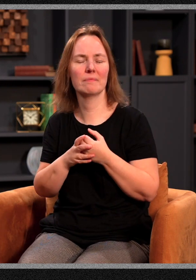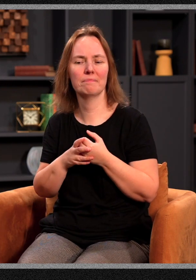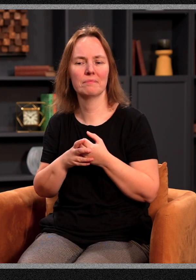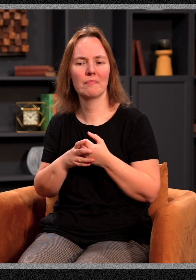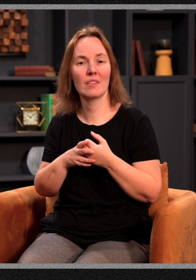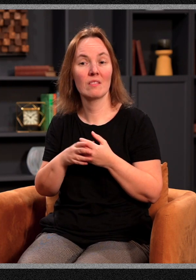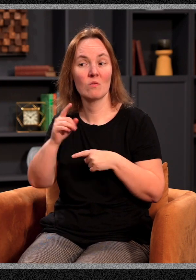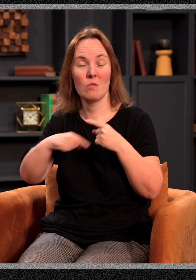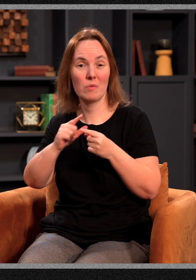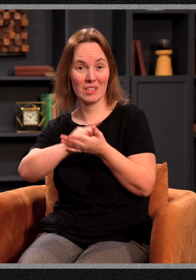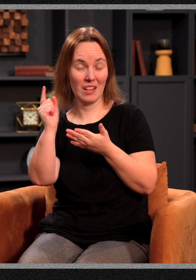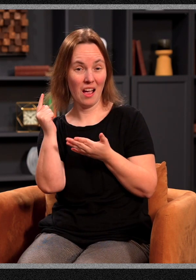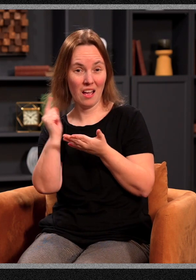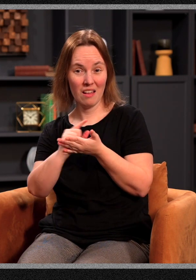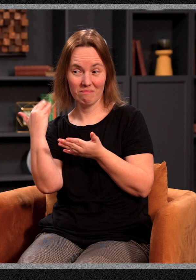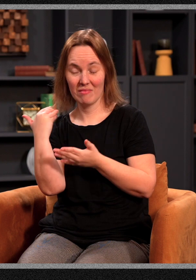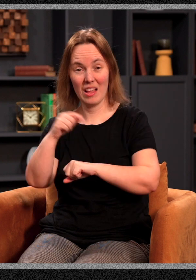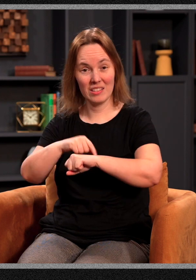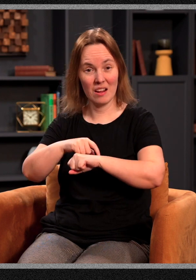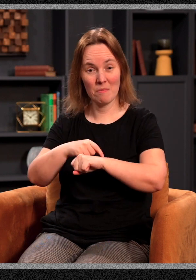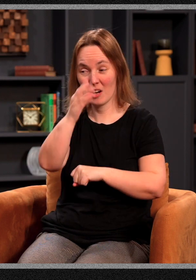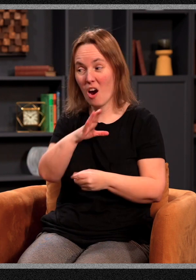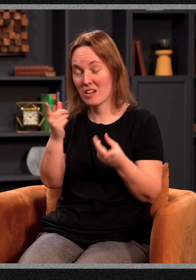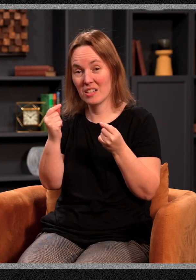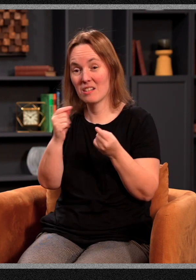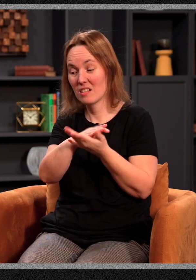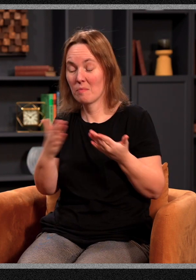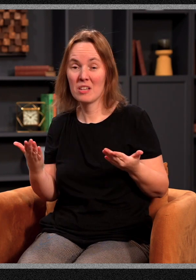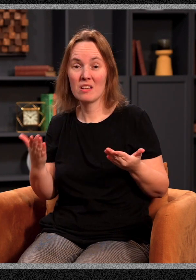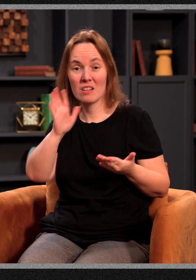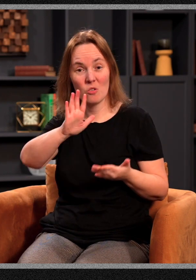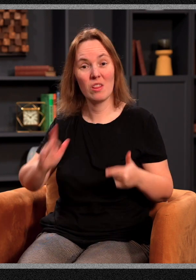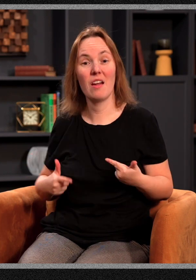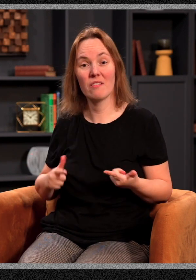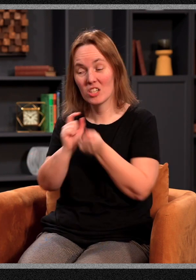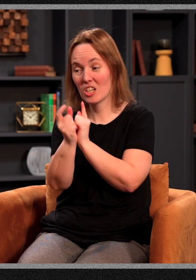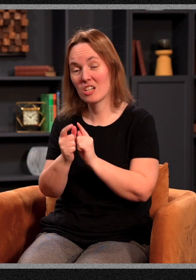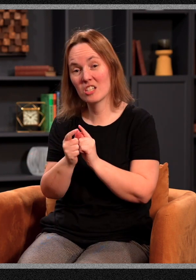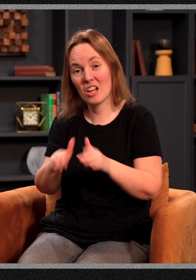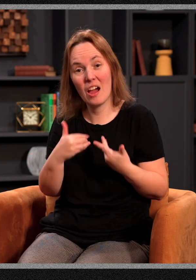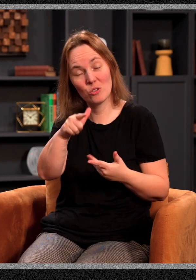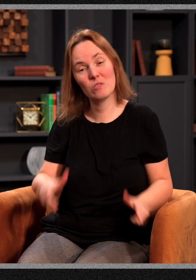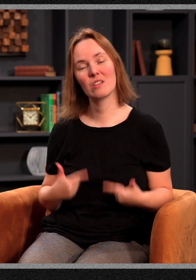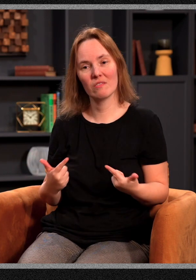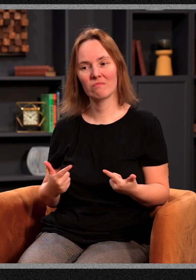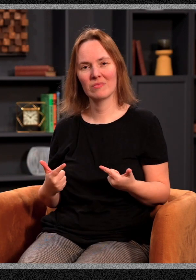as well, when was the last time God did something in your life that actually changed the way that you live? And so that's the reality of the kind of